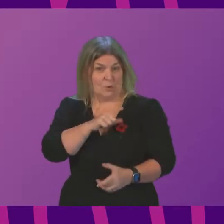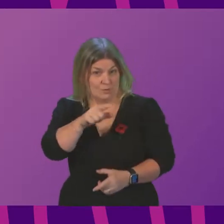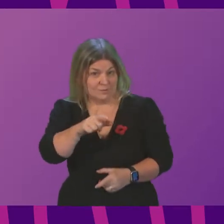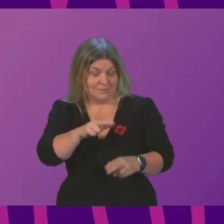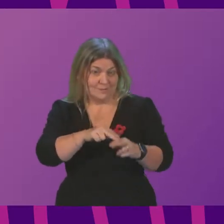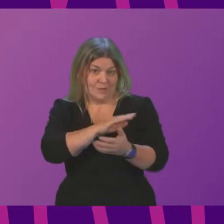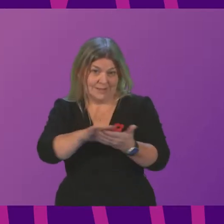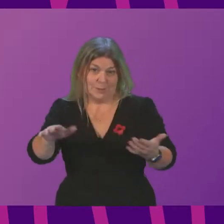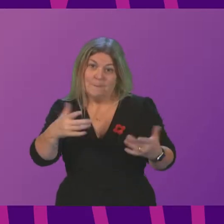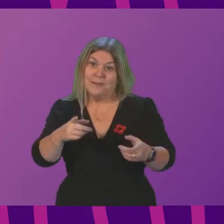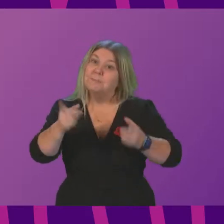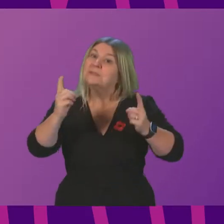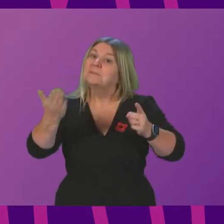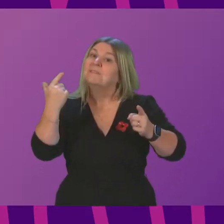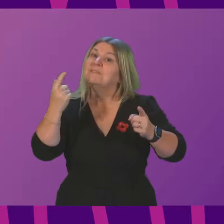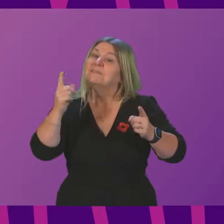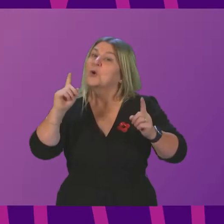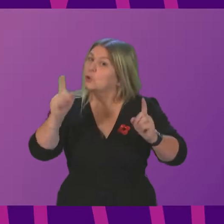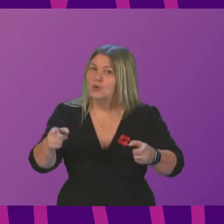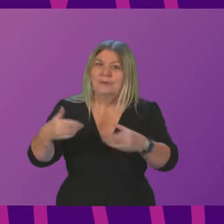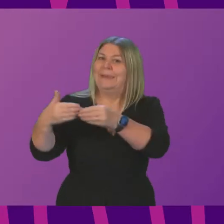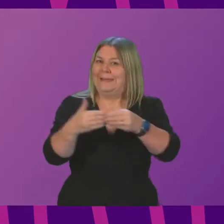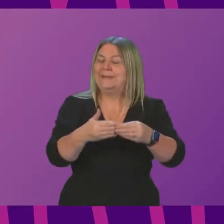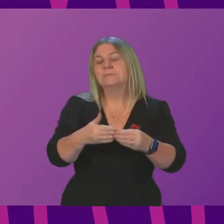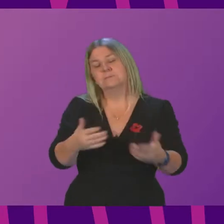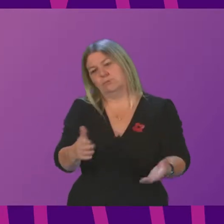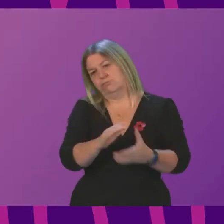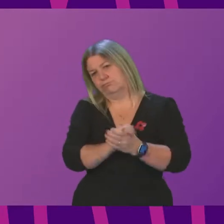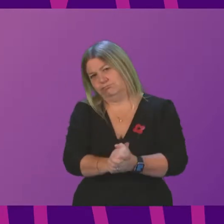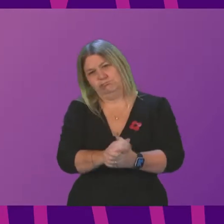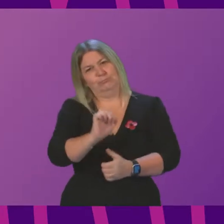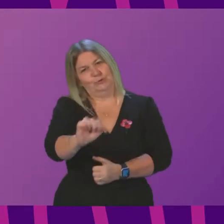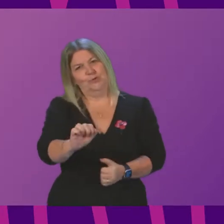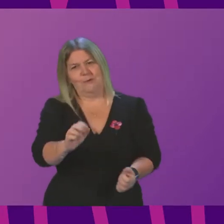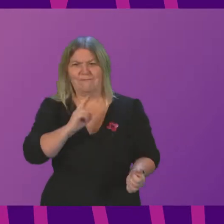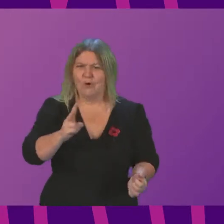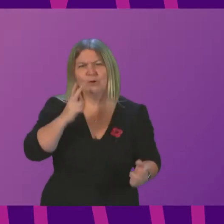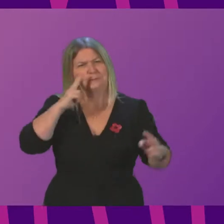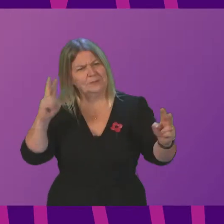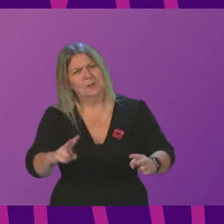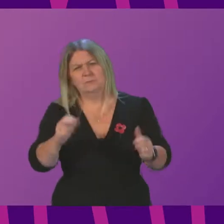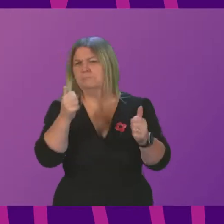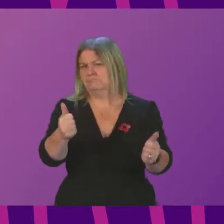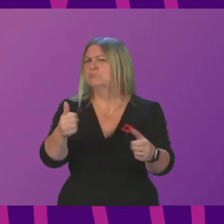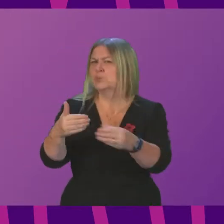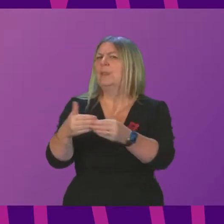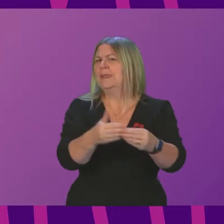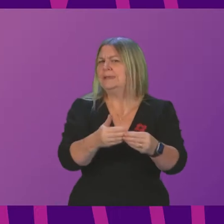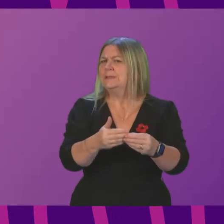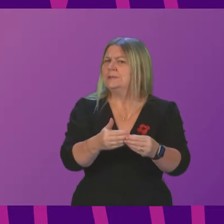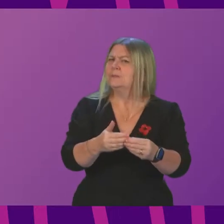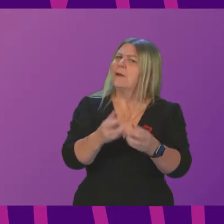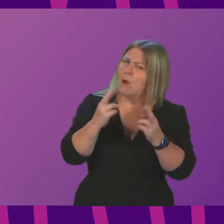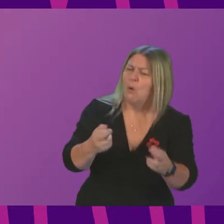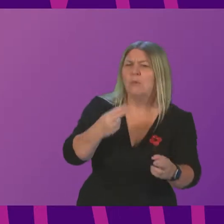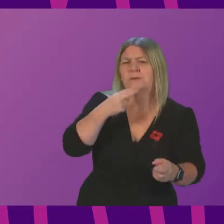minister. I cannot think of a more formidable parliamentary voice to be leading on this topic than Fiona Hislop, and I wish her well for the